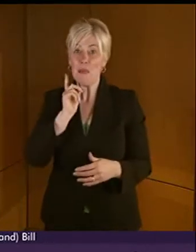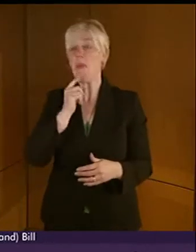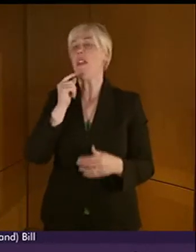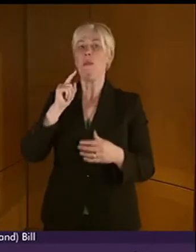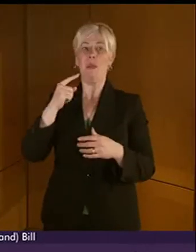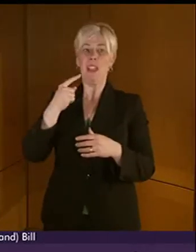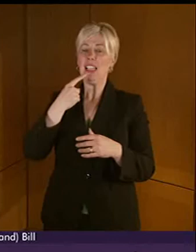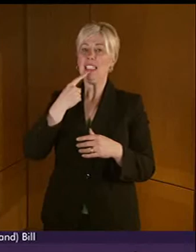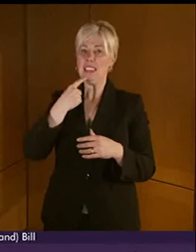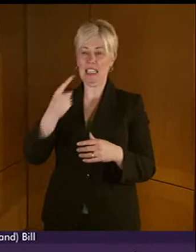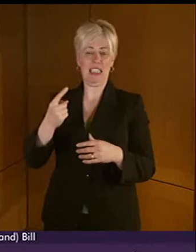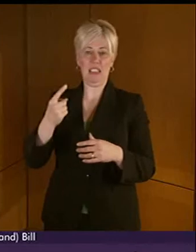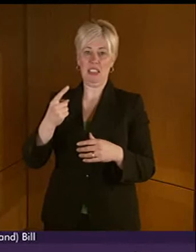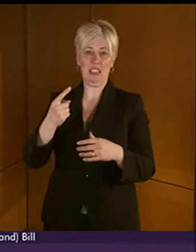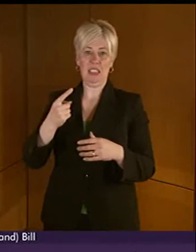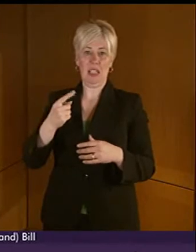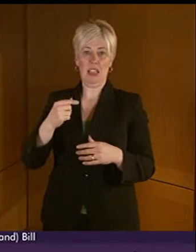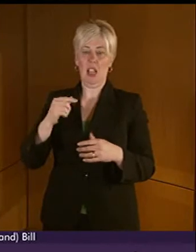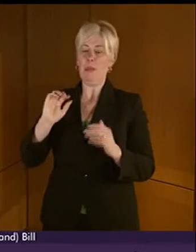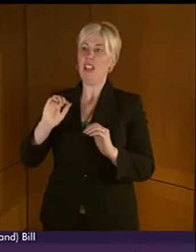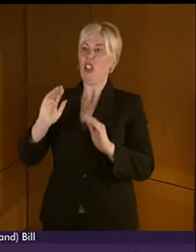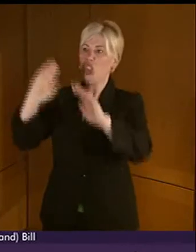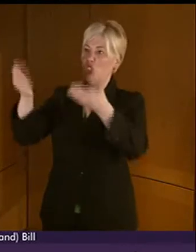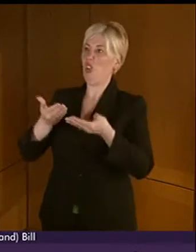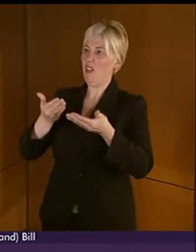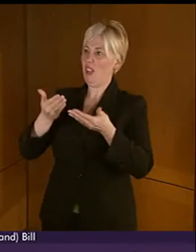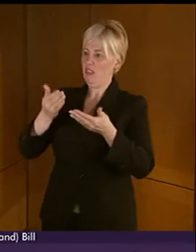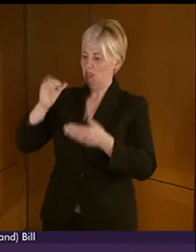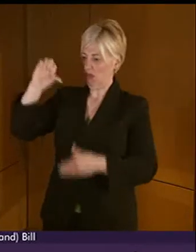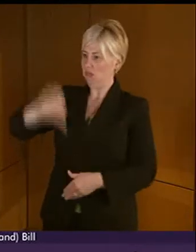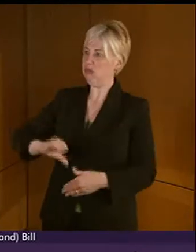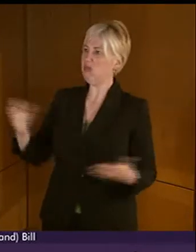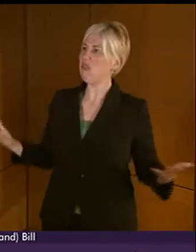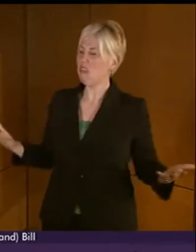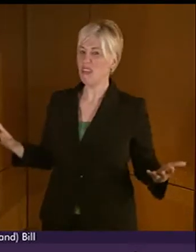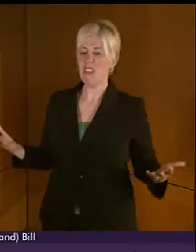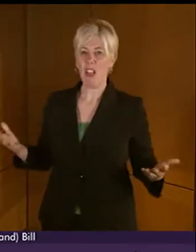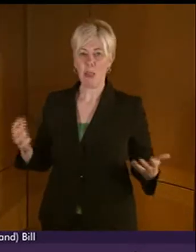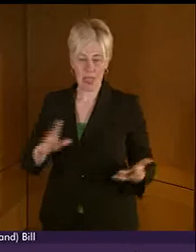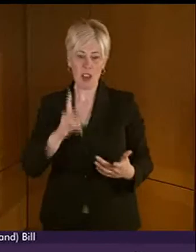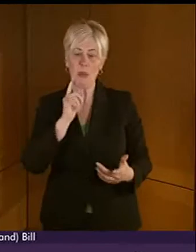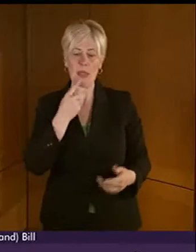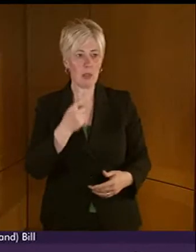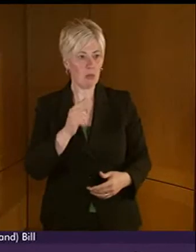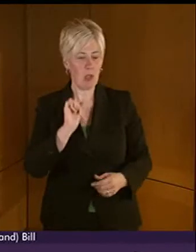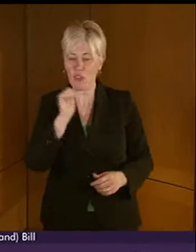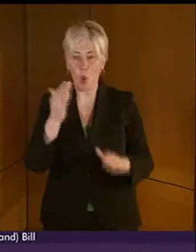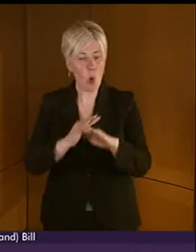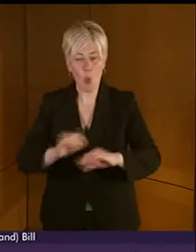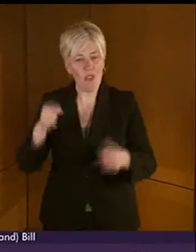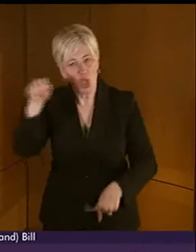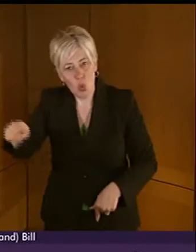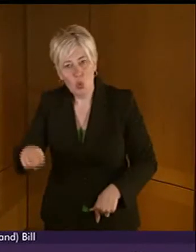service falls well short of their needs, we need to be able to say to them, well, if it's not working for you,